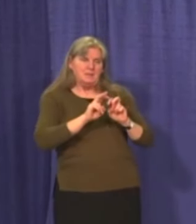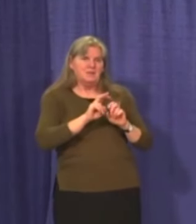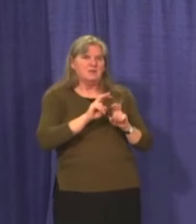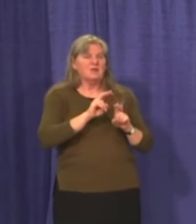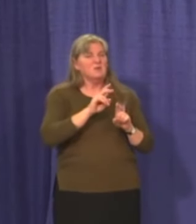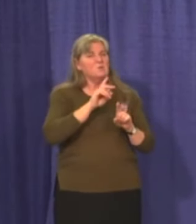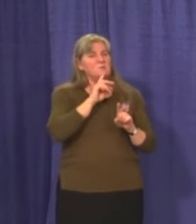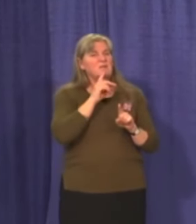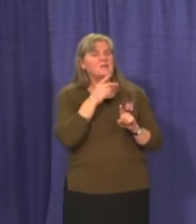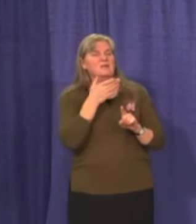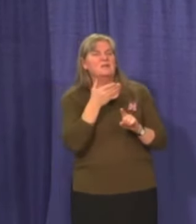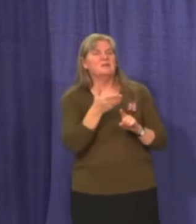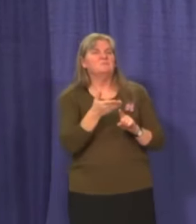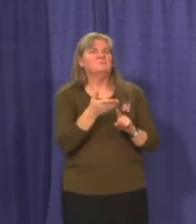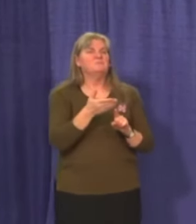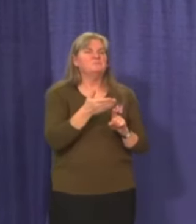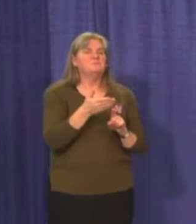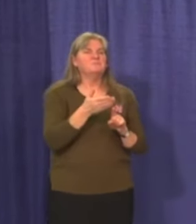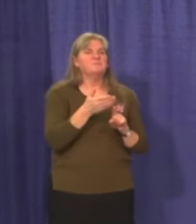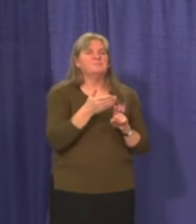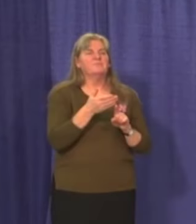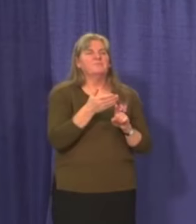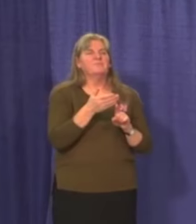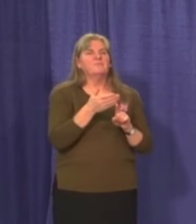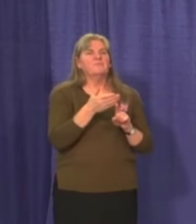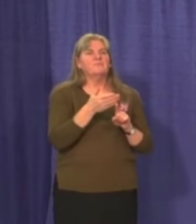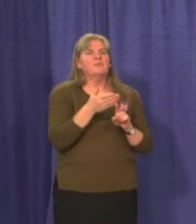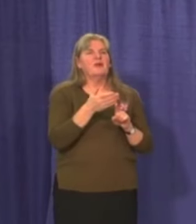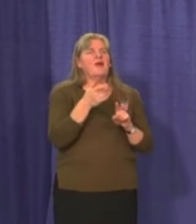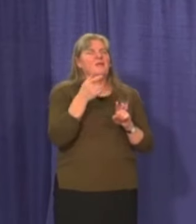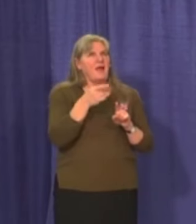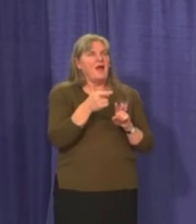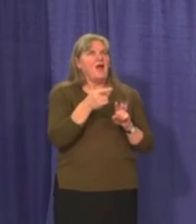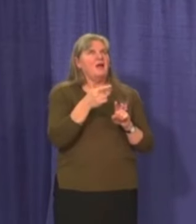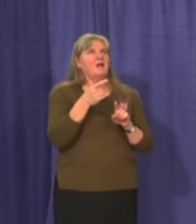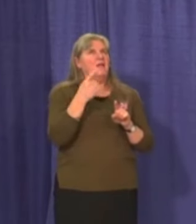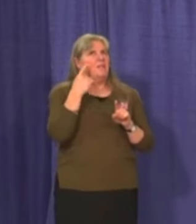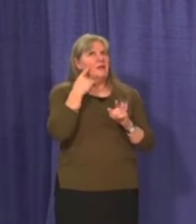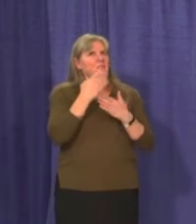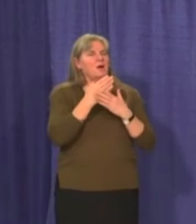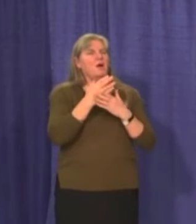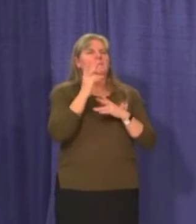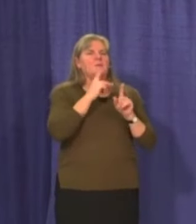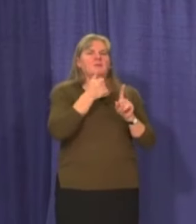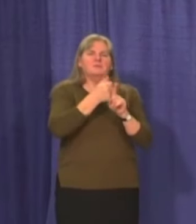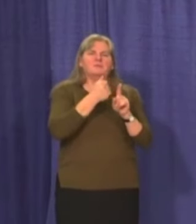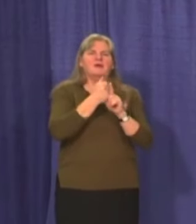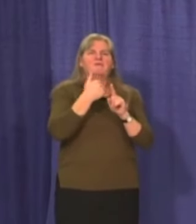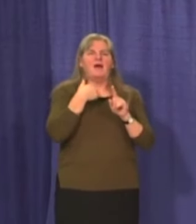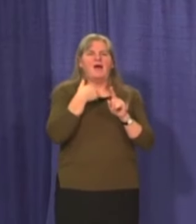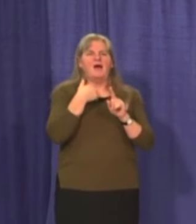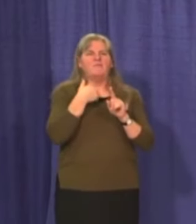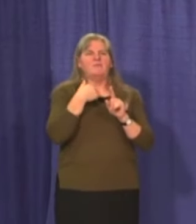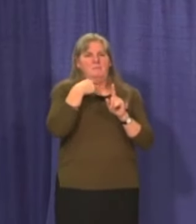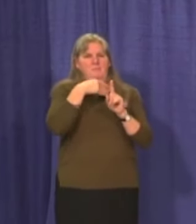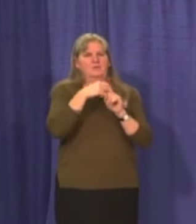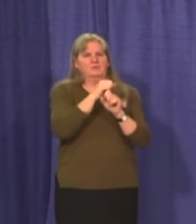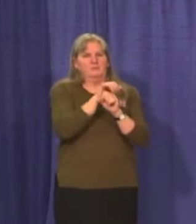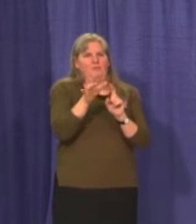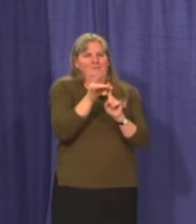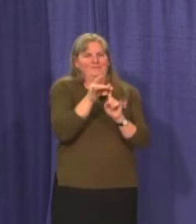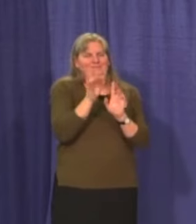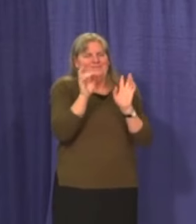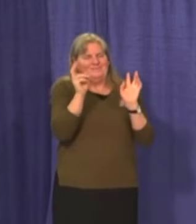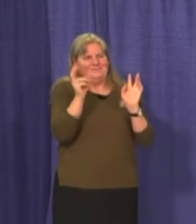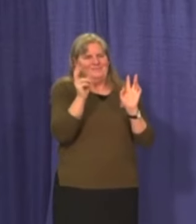premised on the people being, uh, positive. So we, we, we take, kind of take that assumption, even